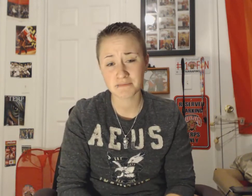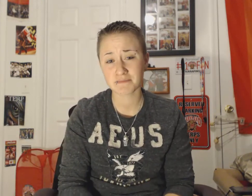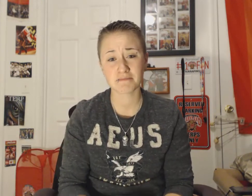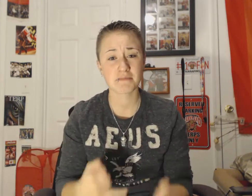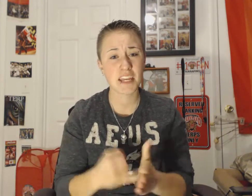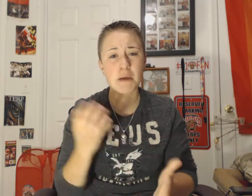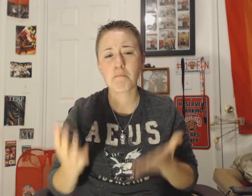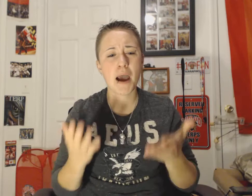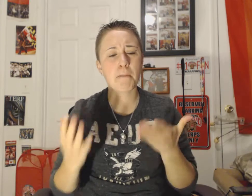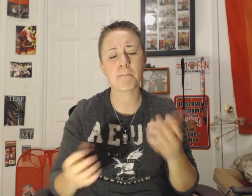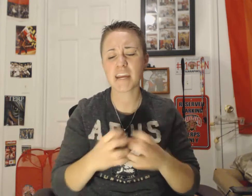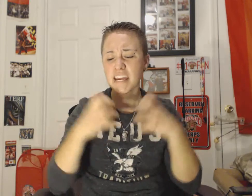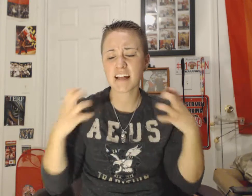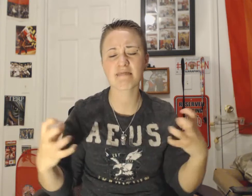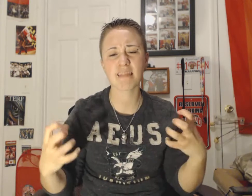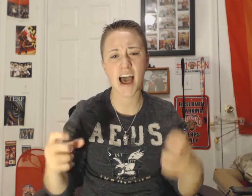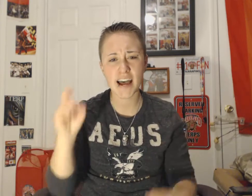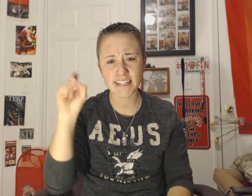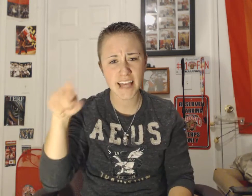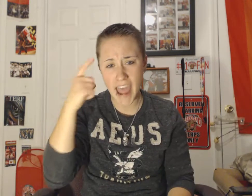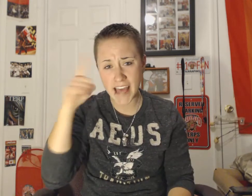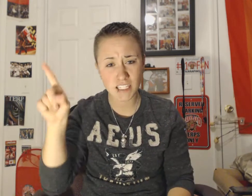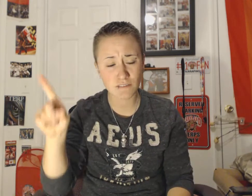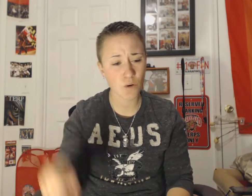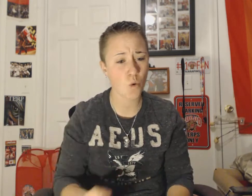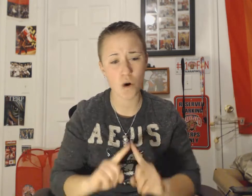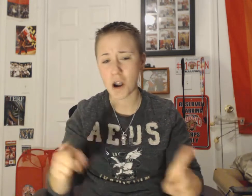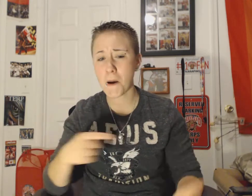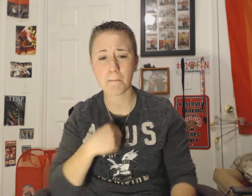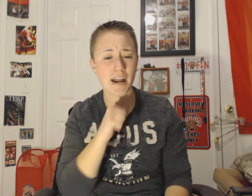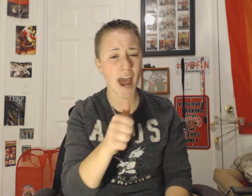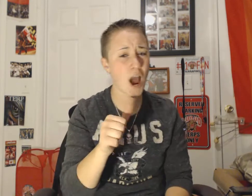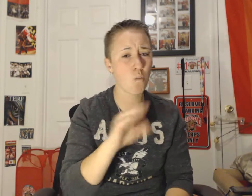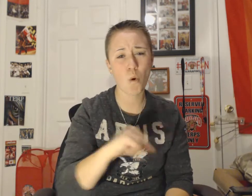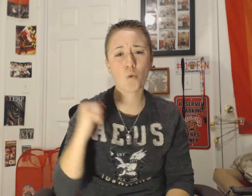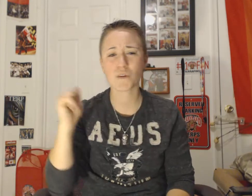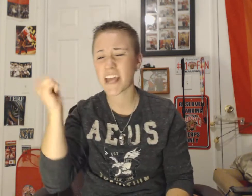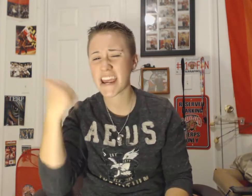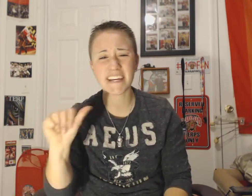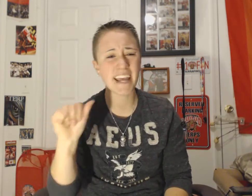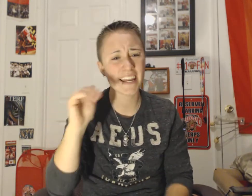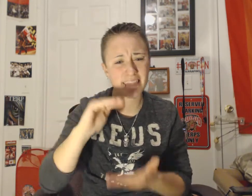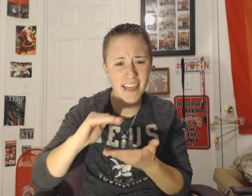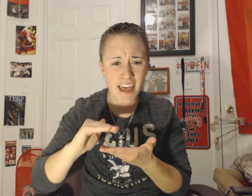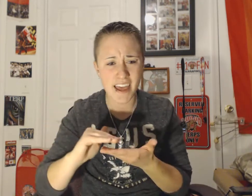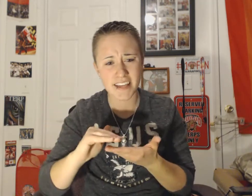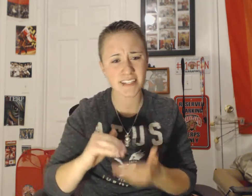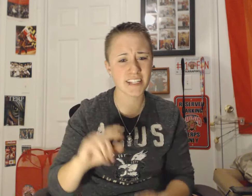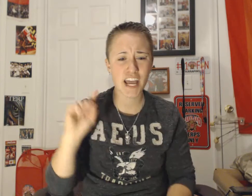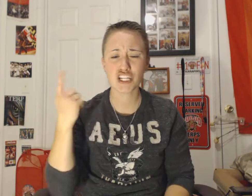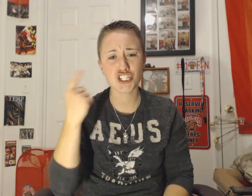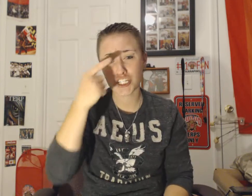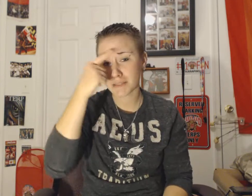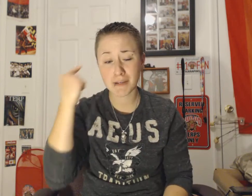It might be a lot to ask for But I won't take any less And just